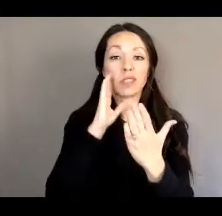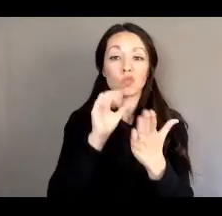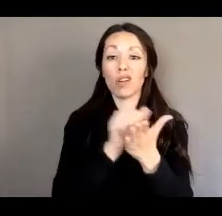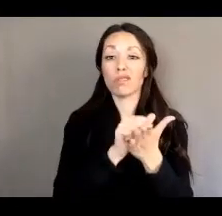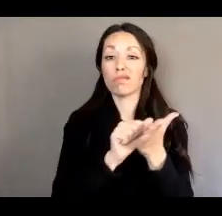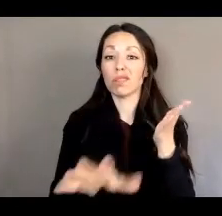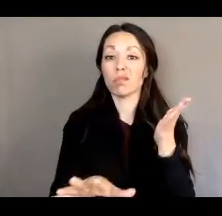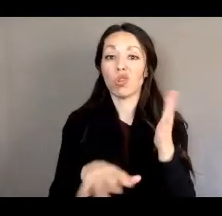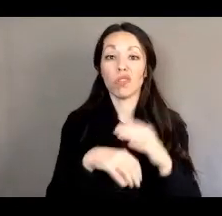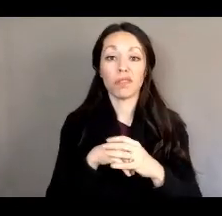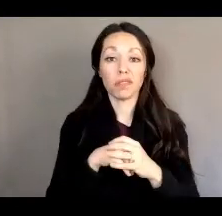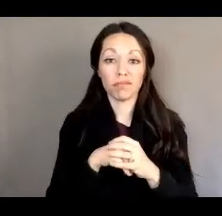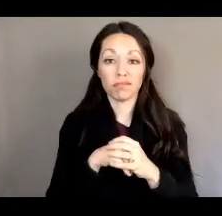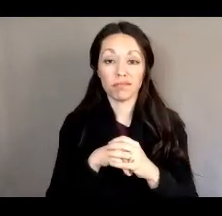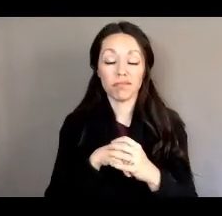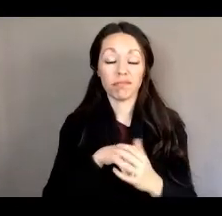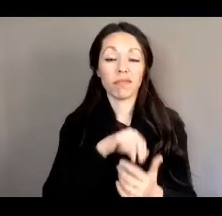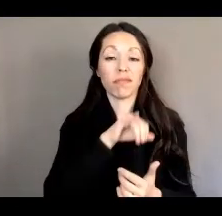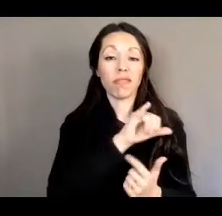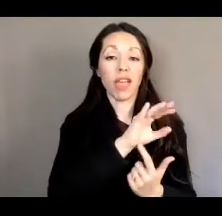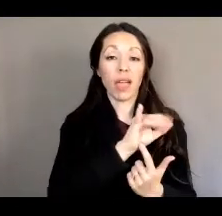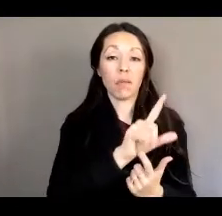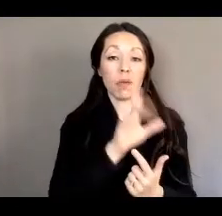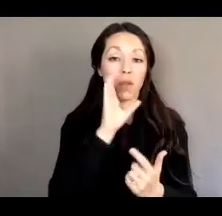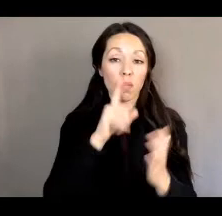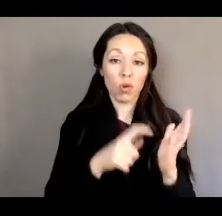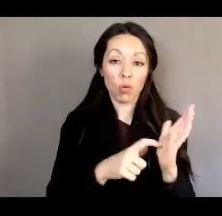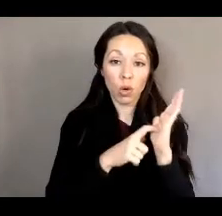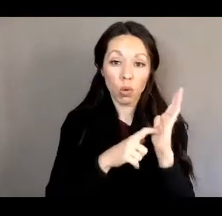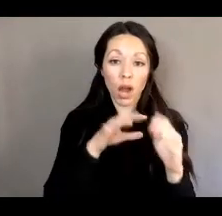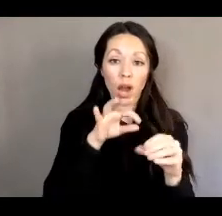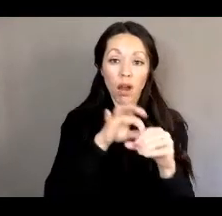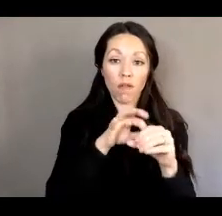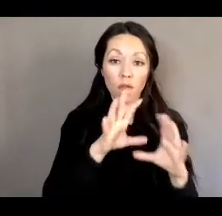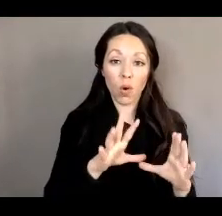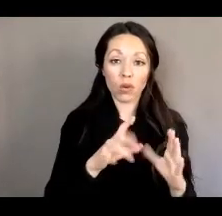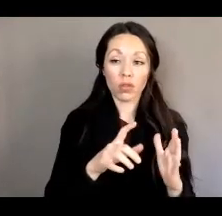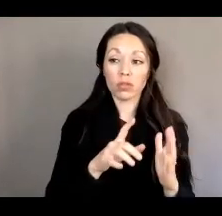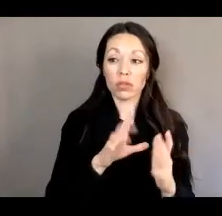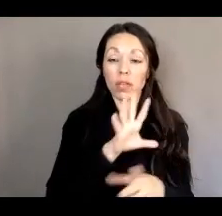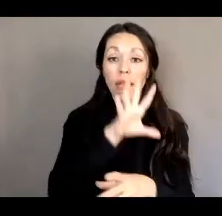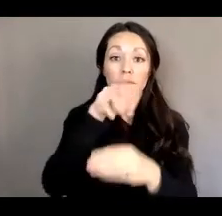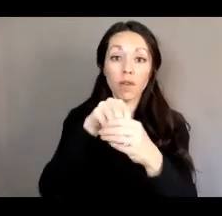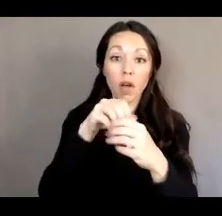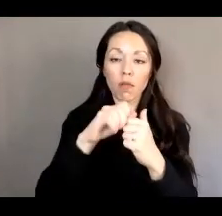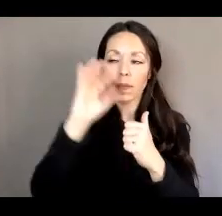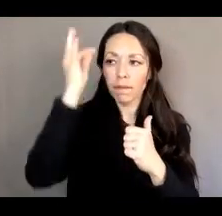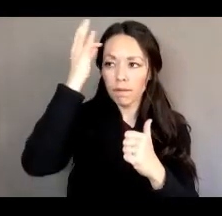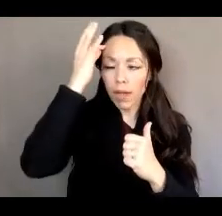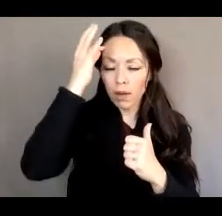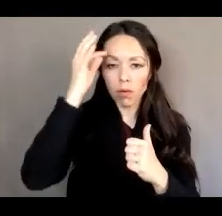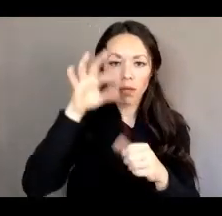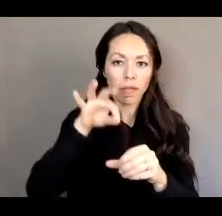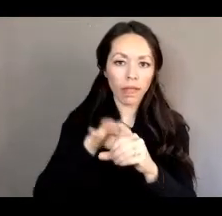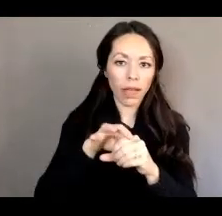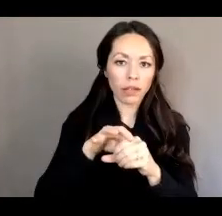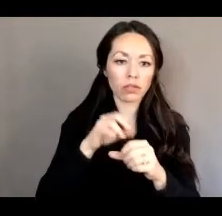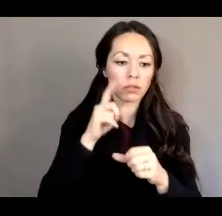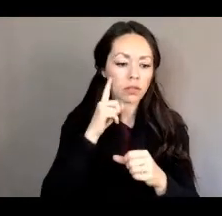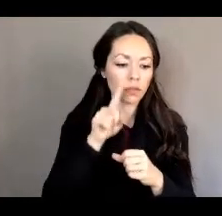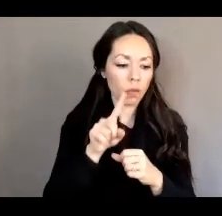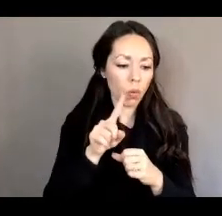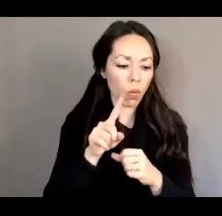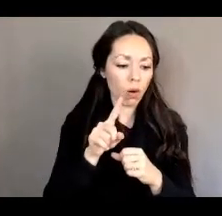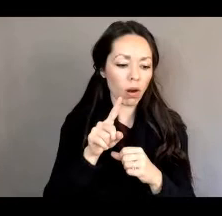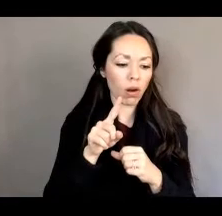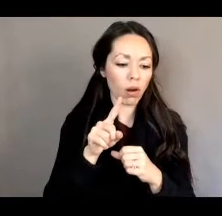voters to vote in federal elections for, for